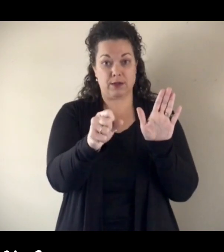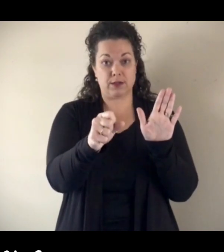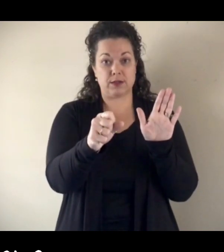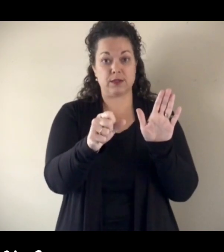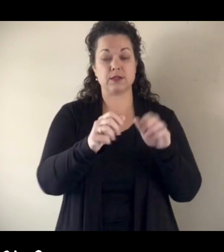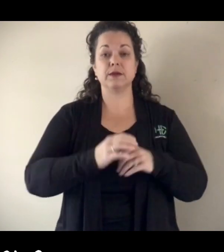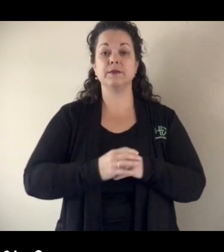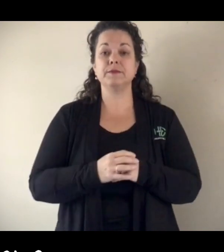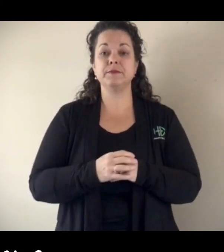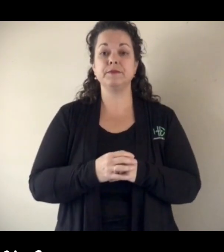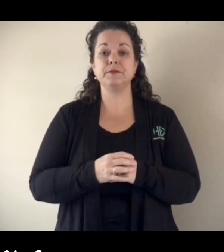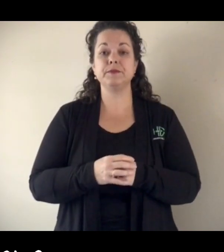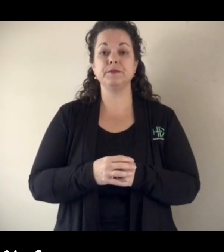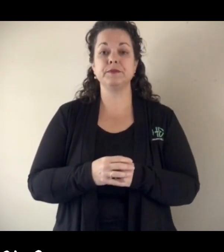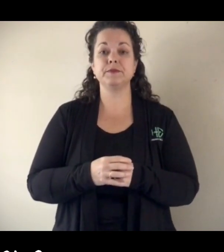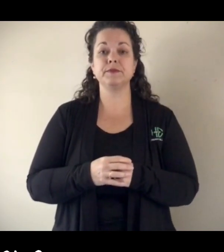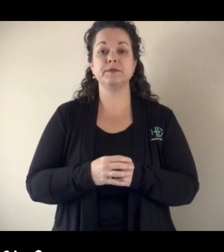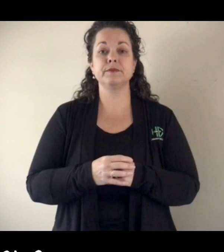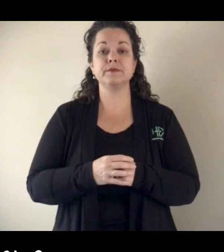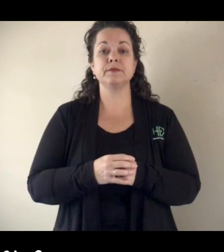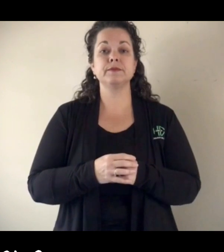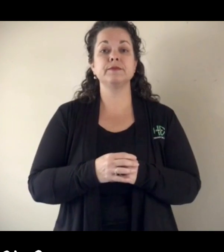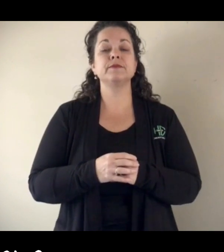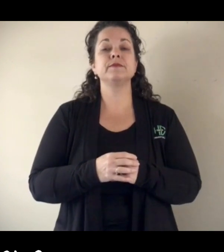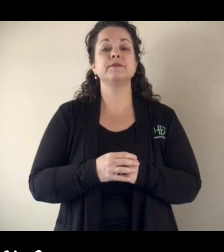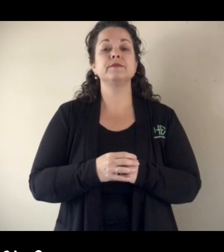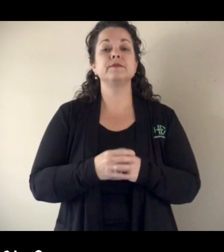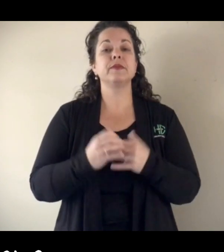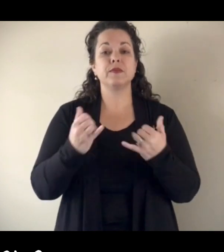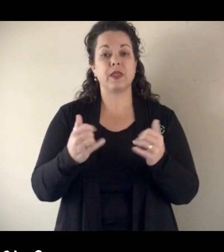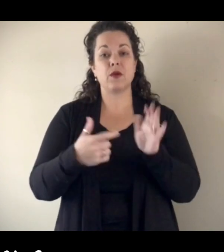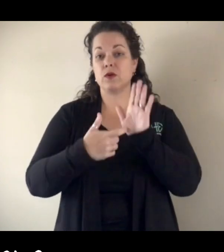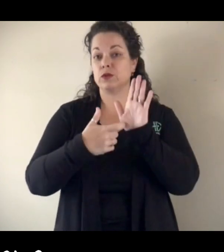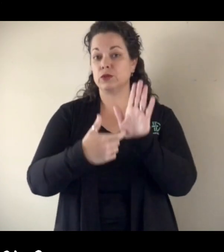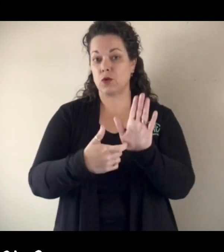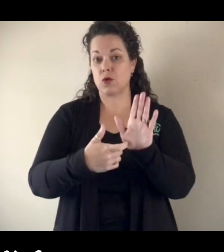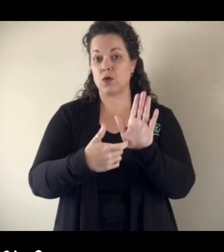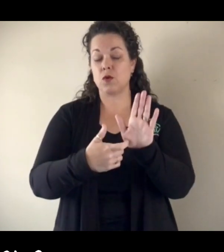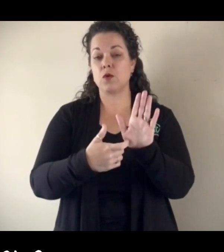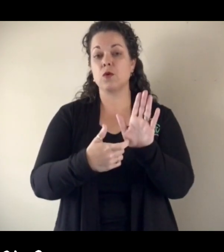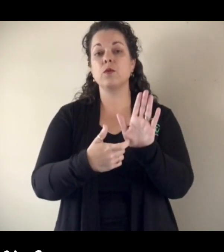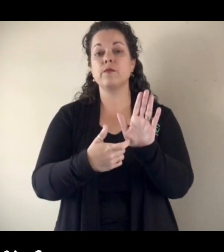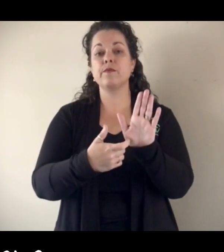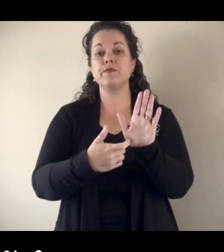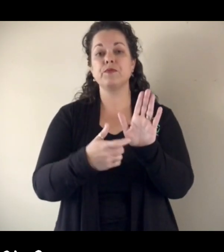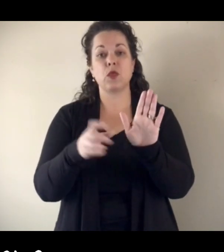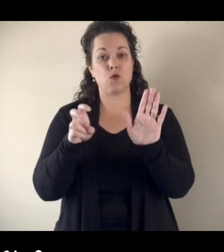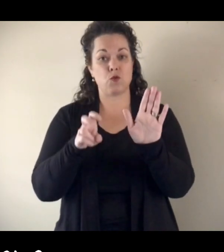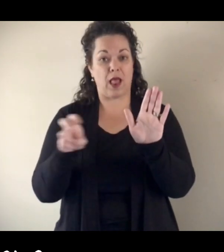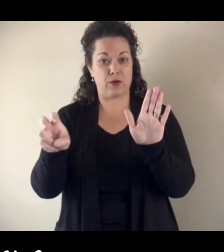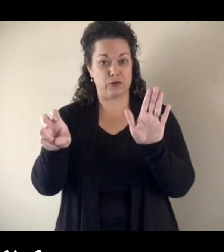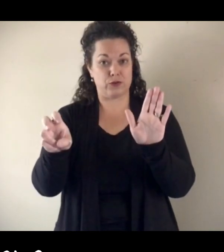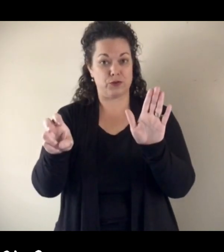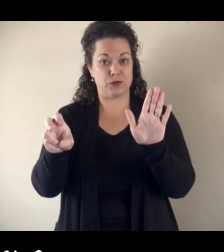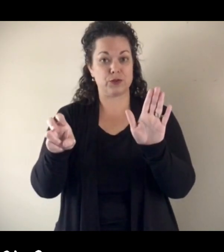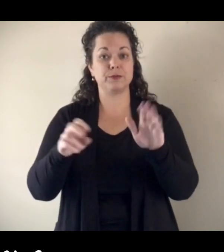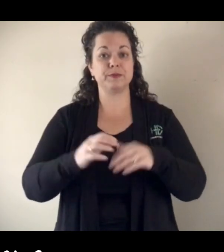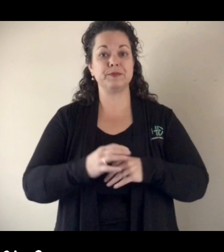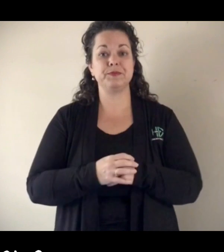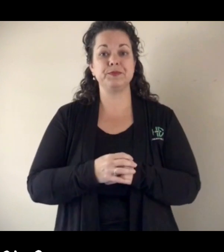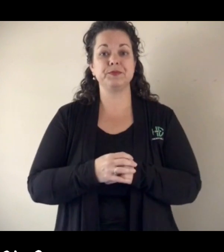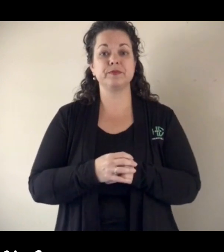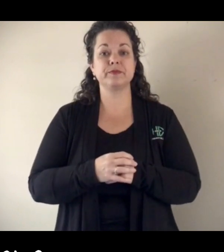hawks and here's the one for the rattlers.